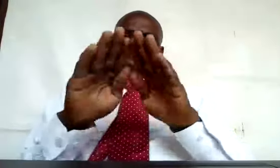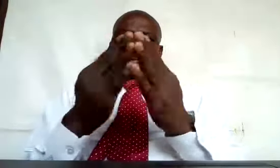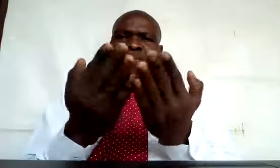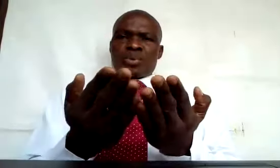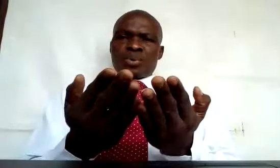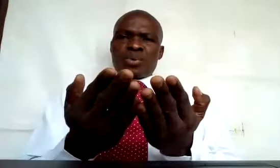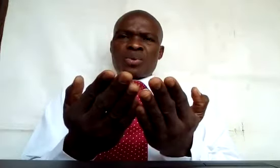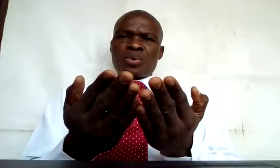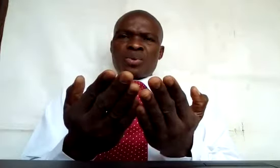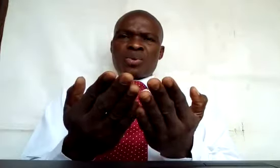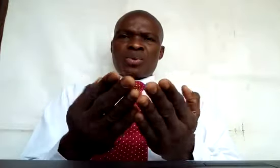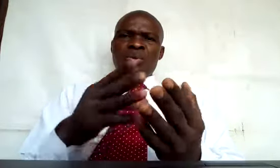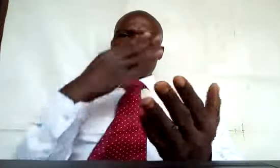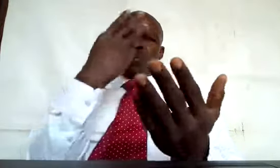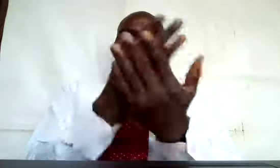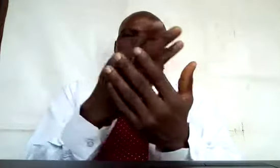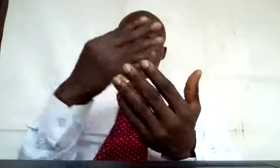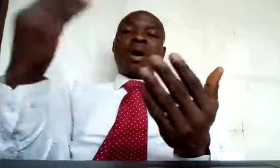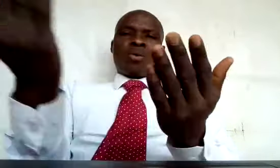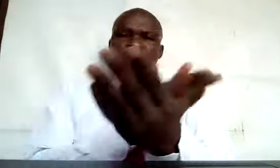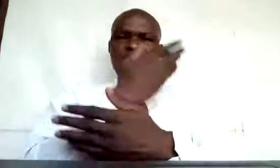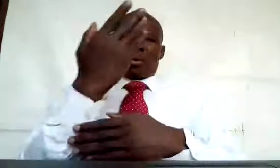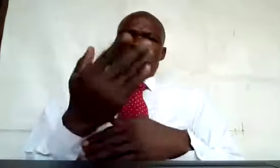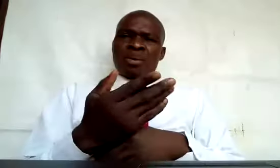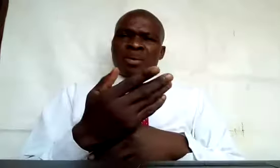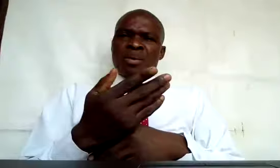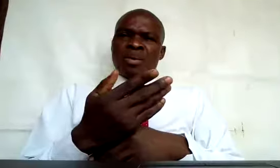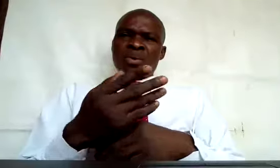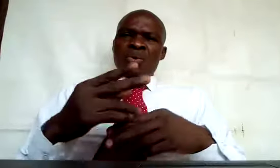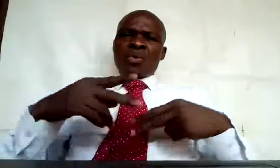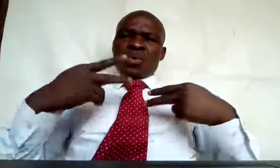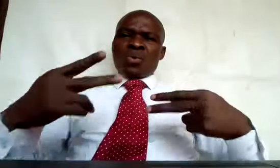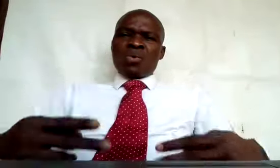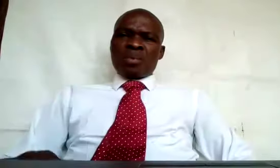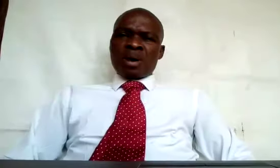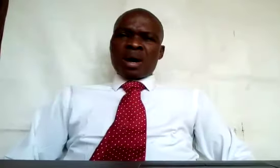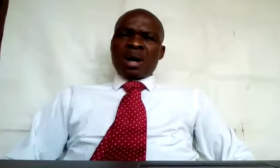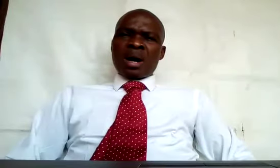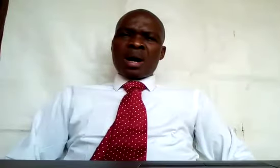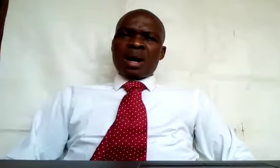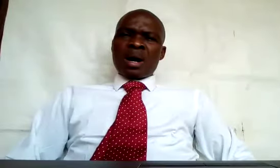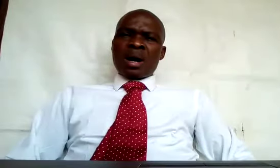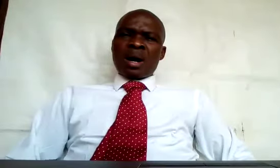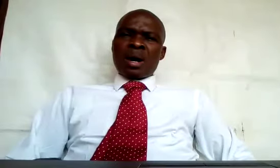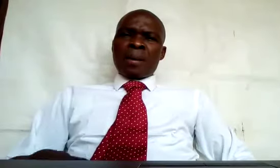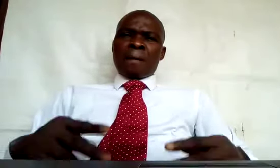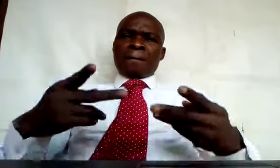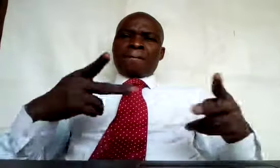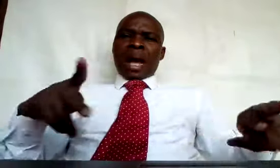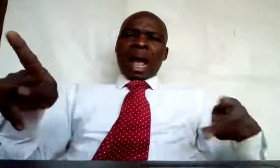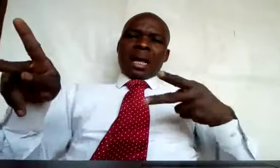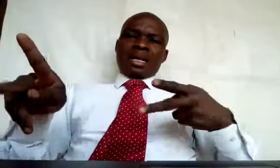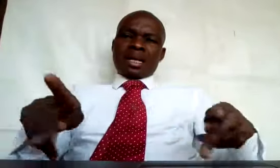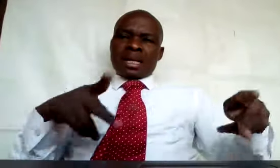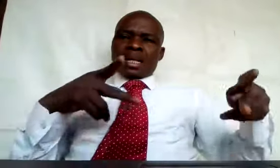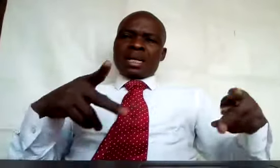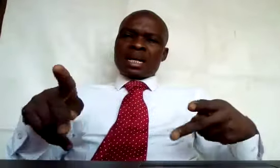welcome, woman, party, perfect,